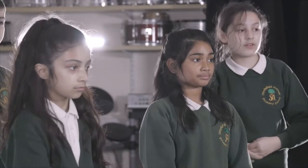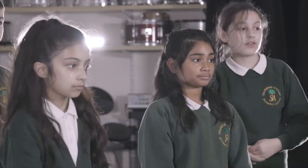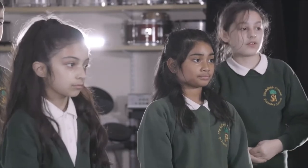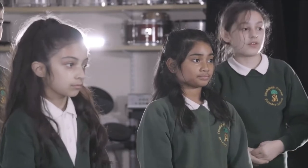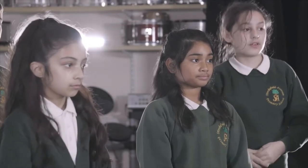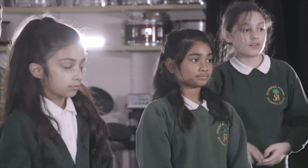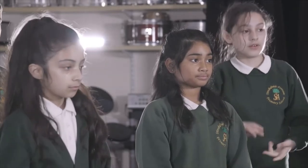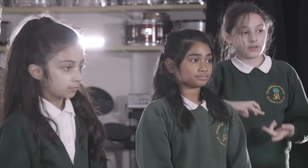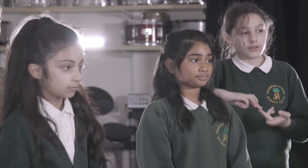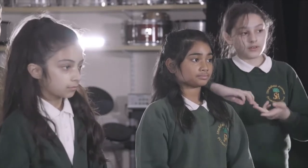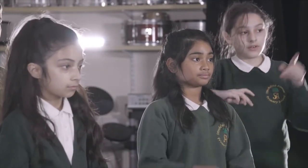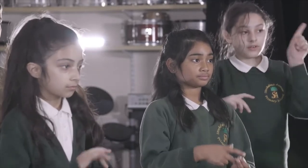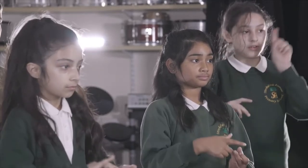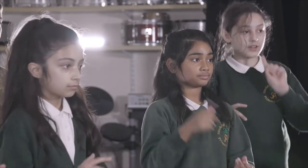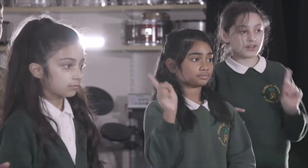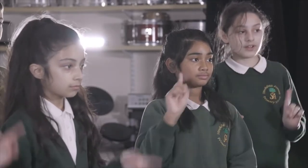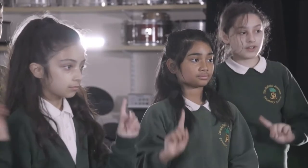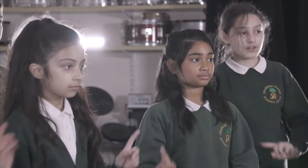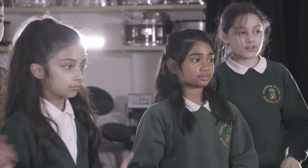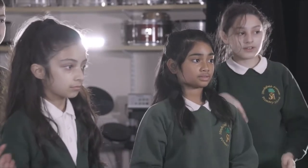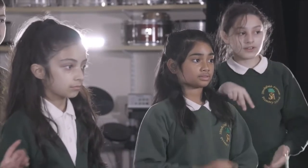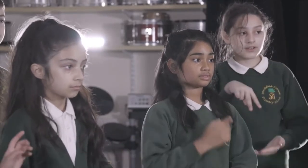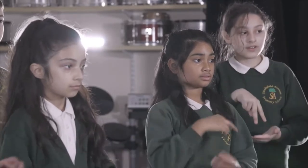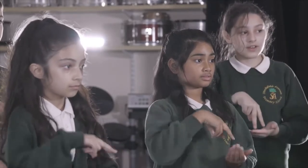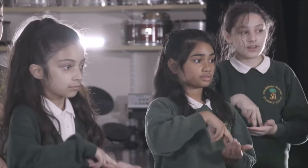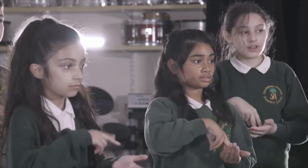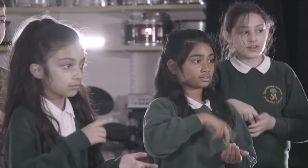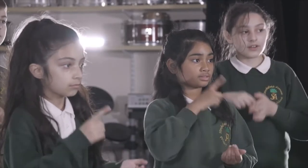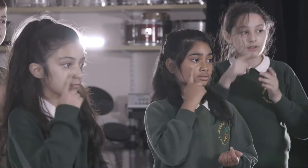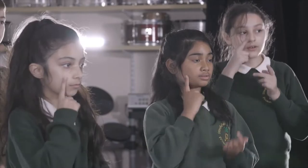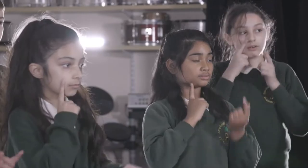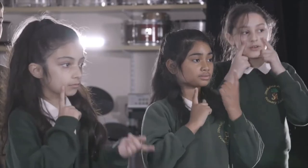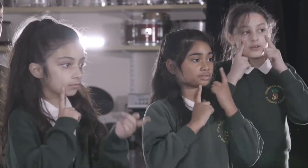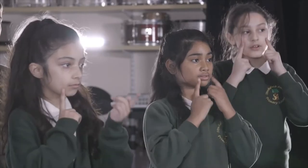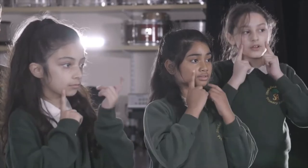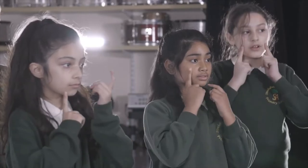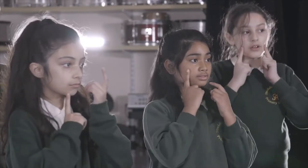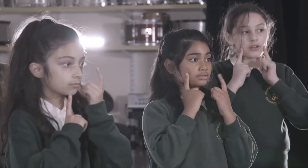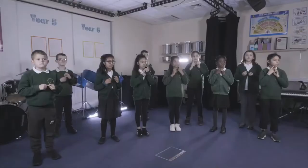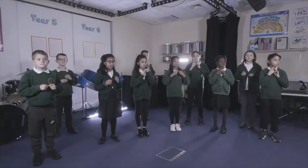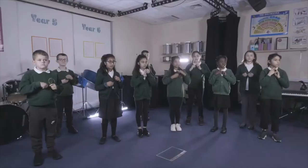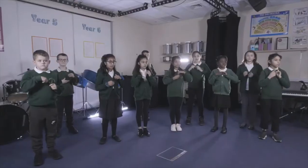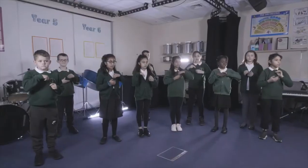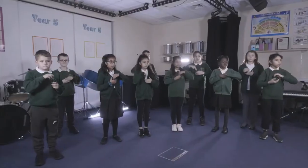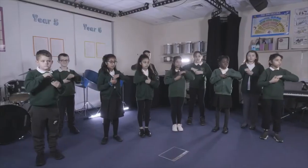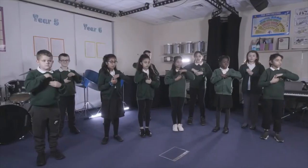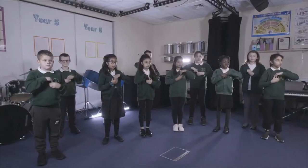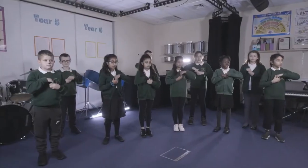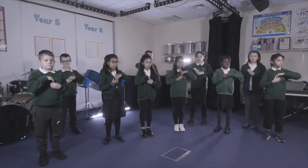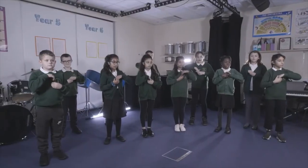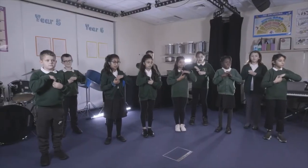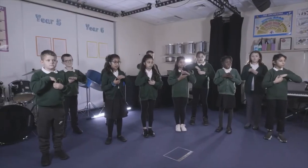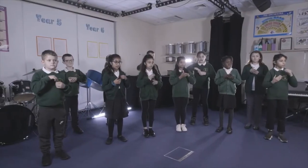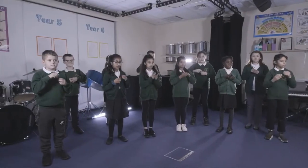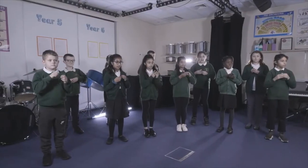When innocents can stand in me And morality seems